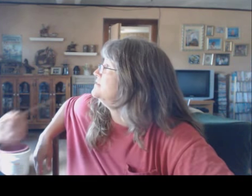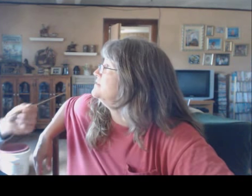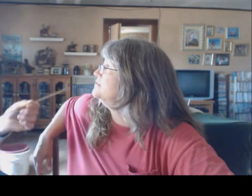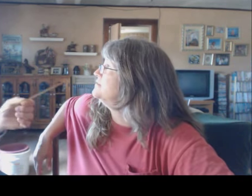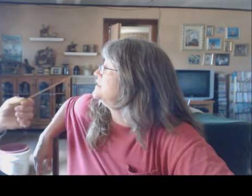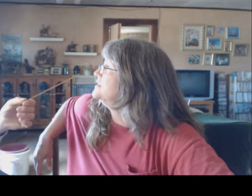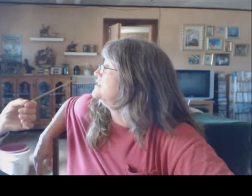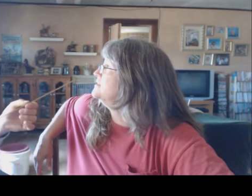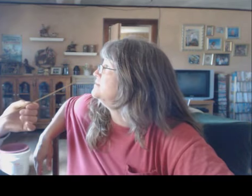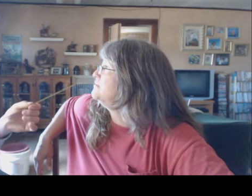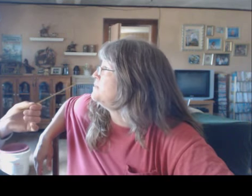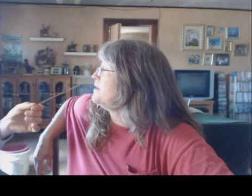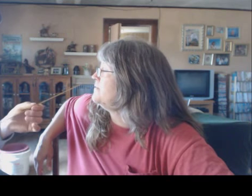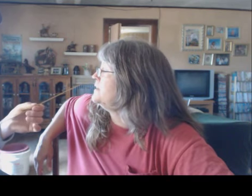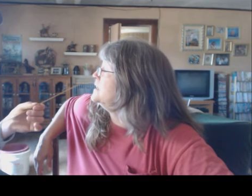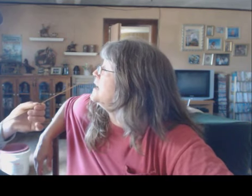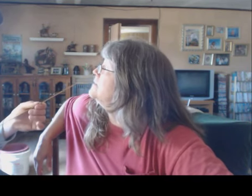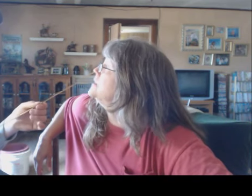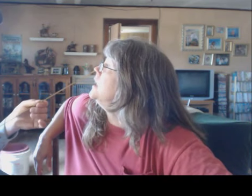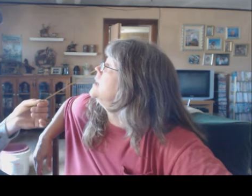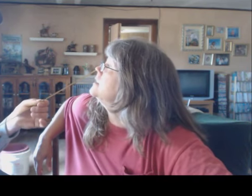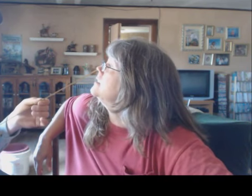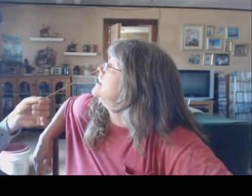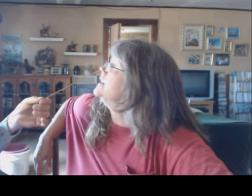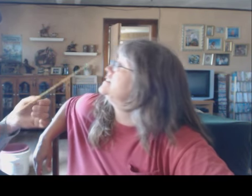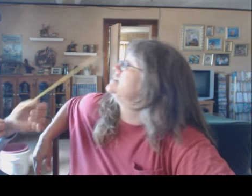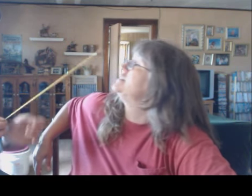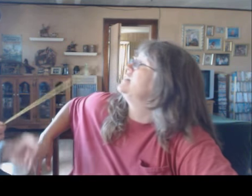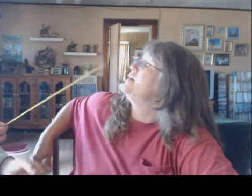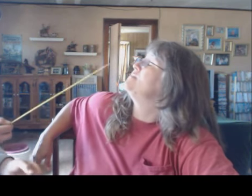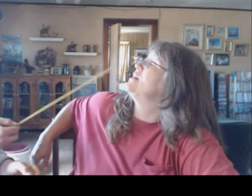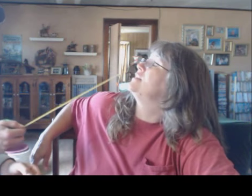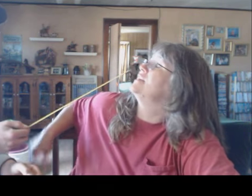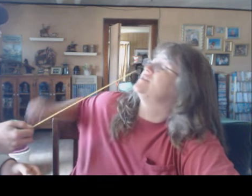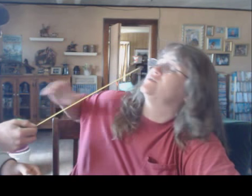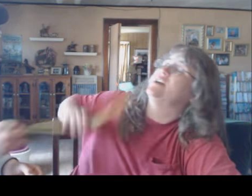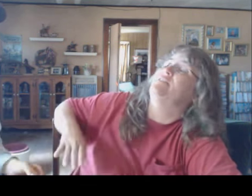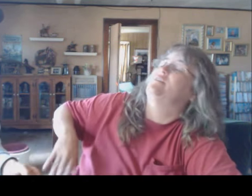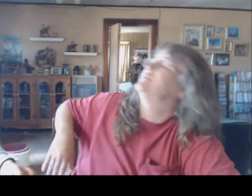um that's it that's we have a lot right how many ball of cats do we have now